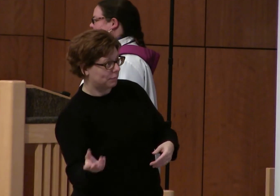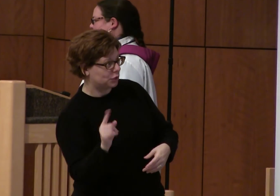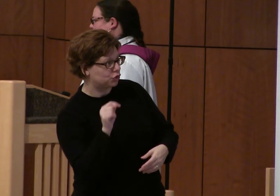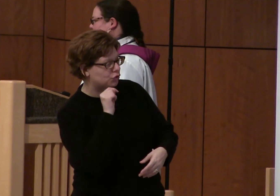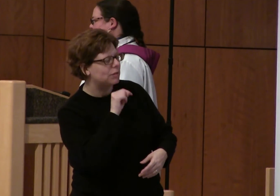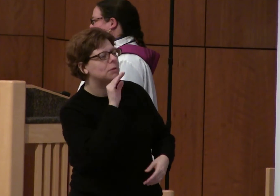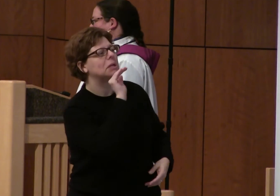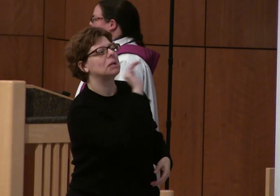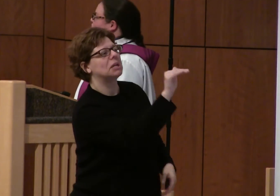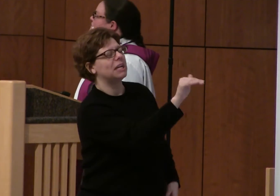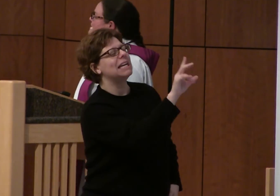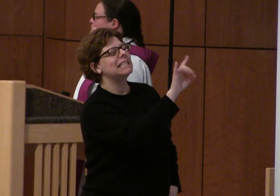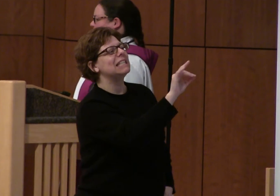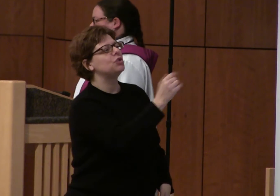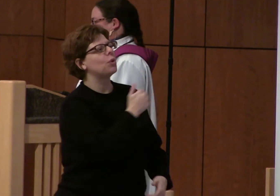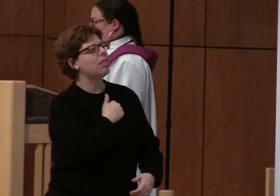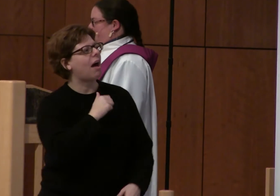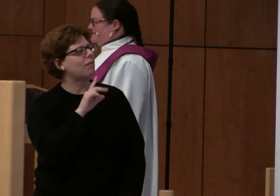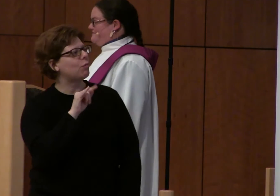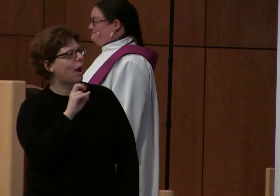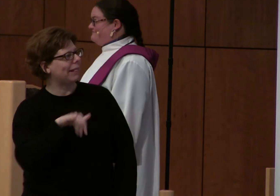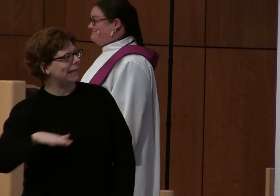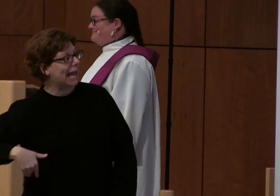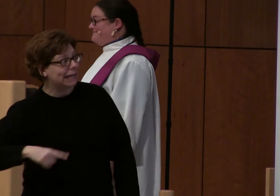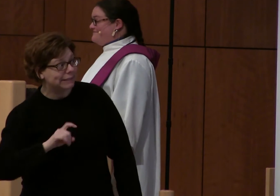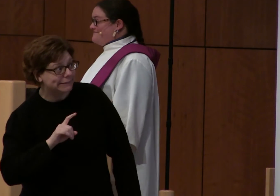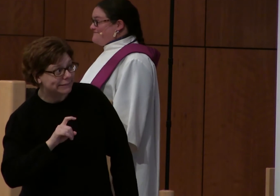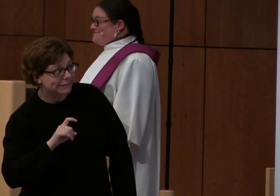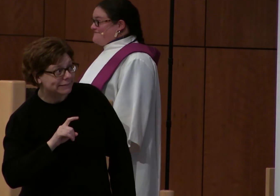have to ask, did you love Wiley yet?